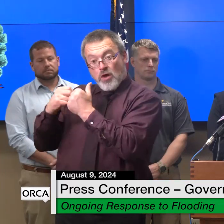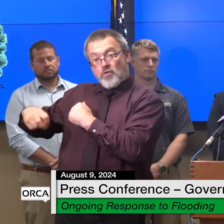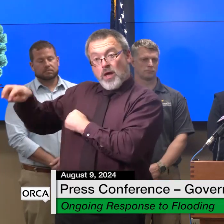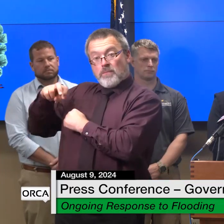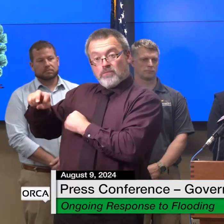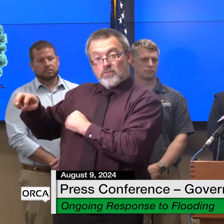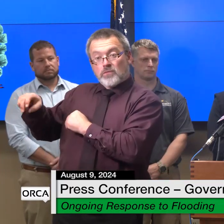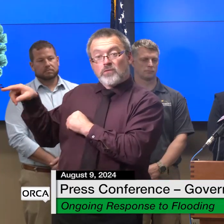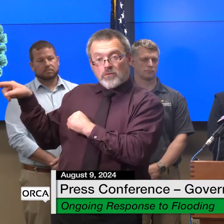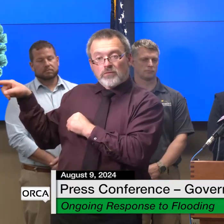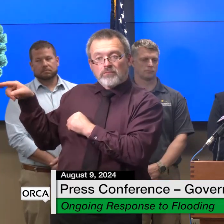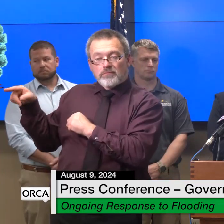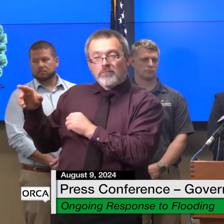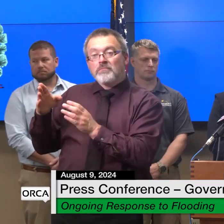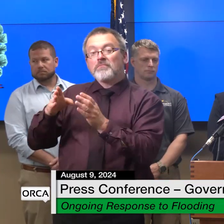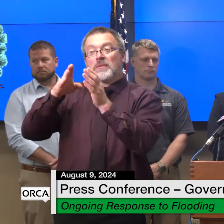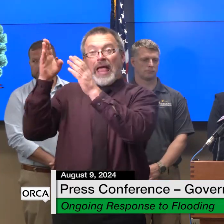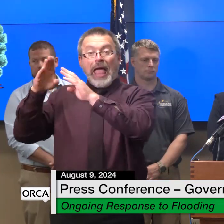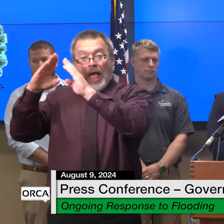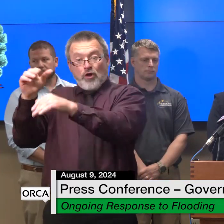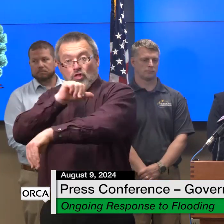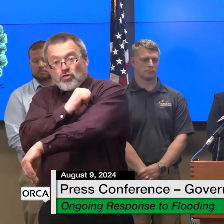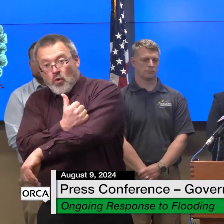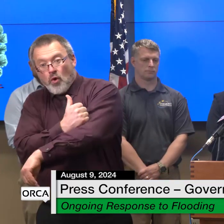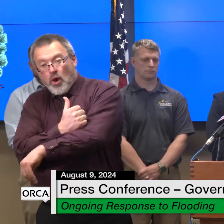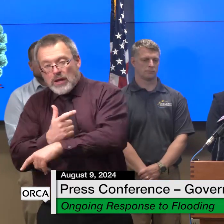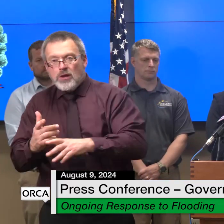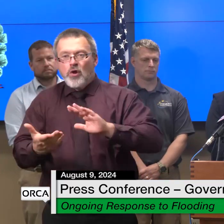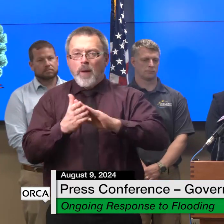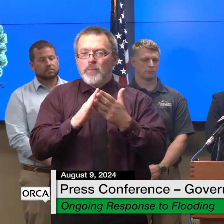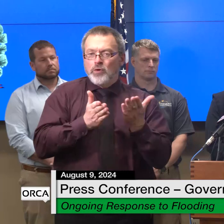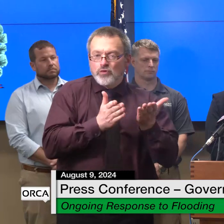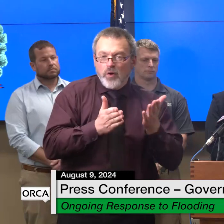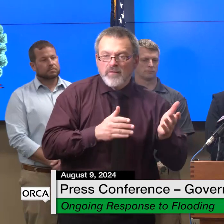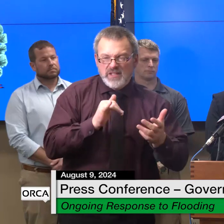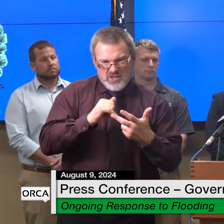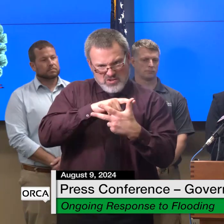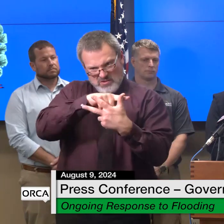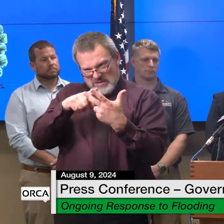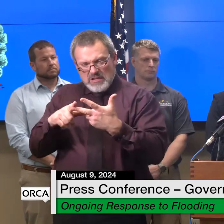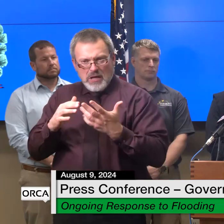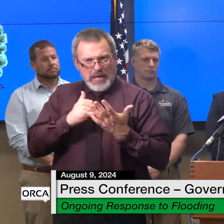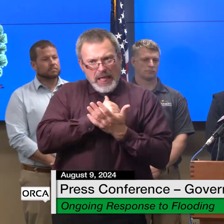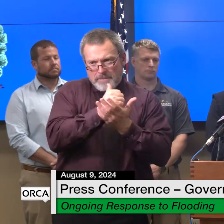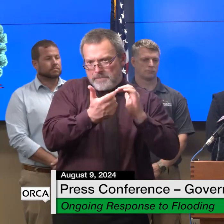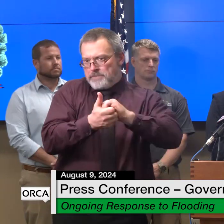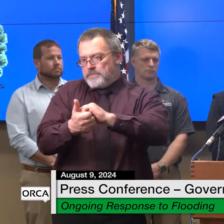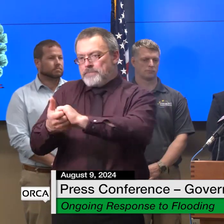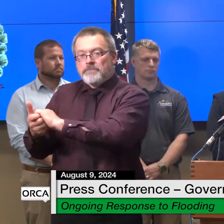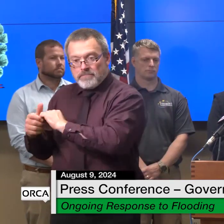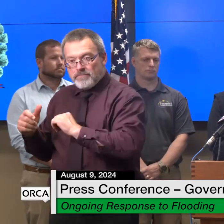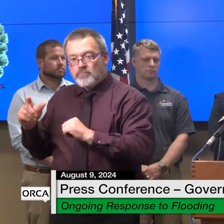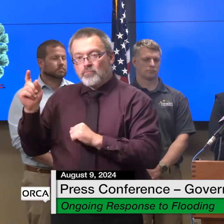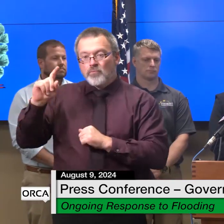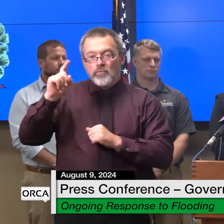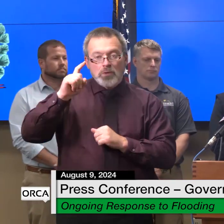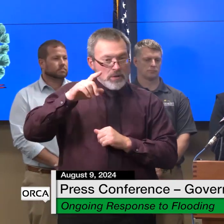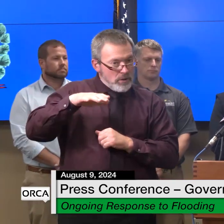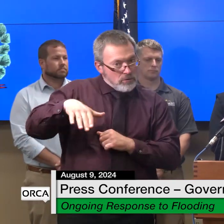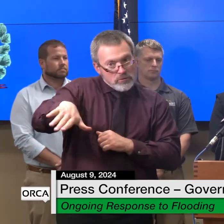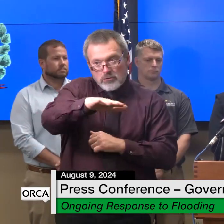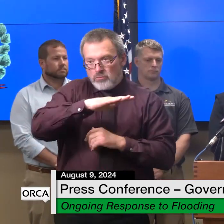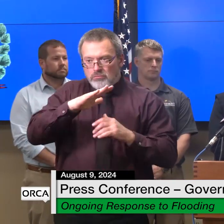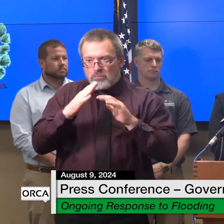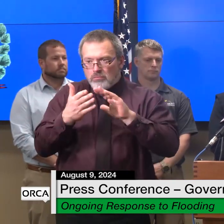and mobile home communities will ensure rapid site improvements and the placement of affordable energy